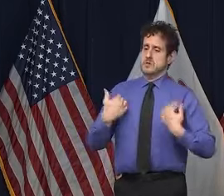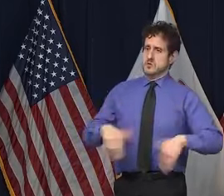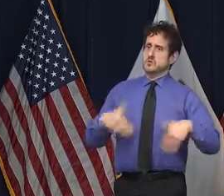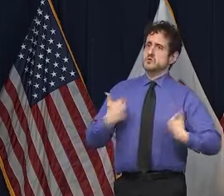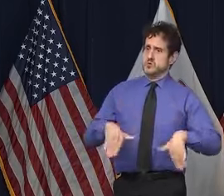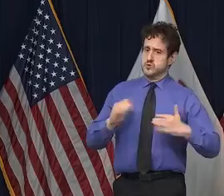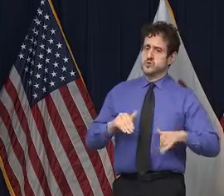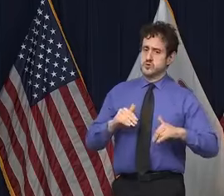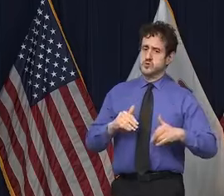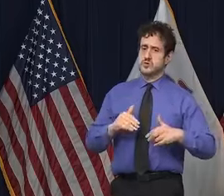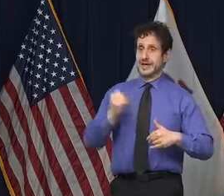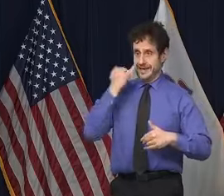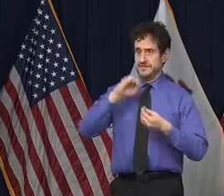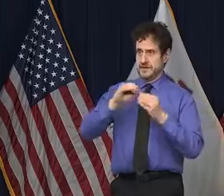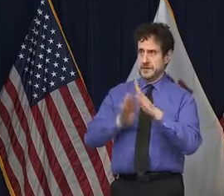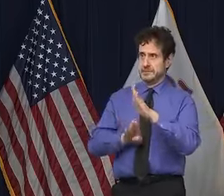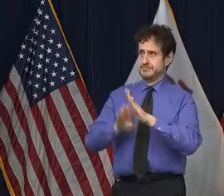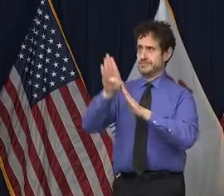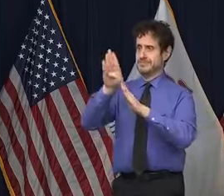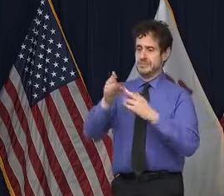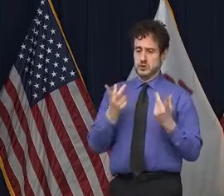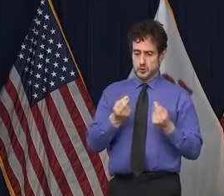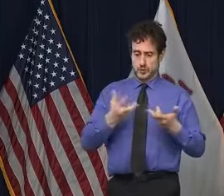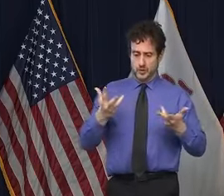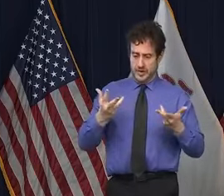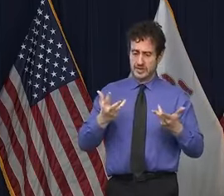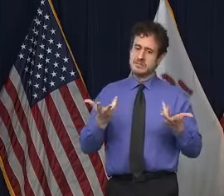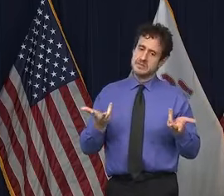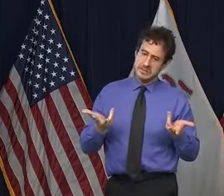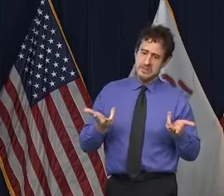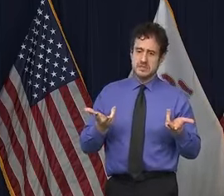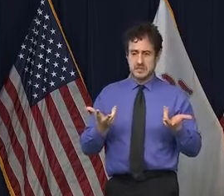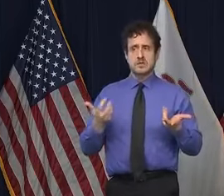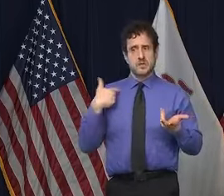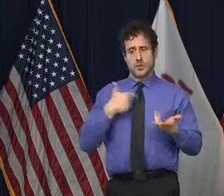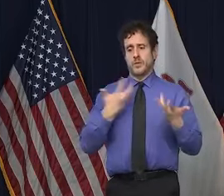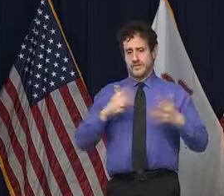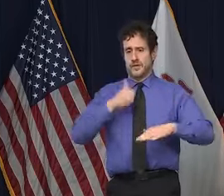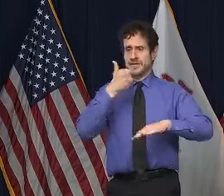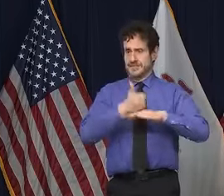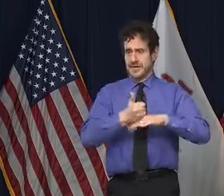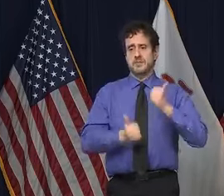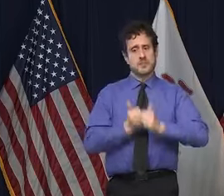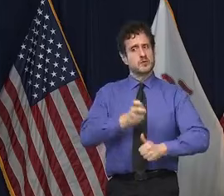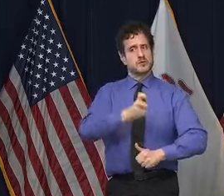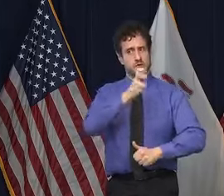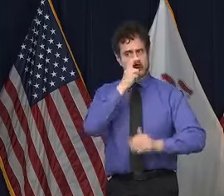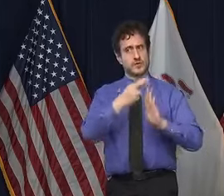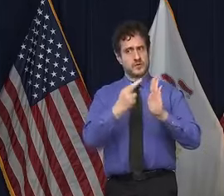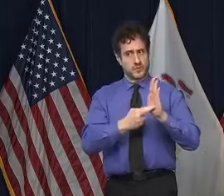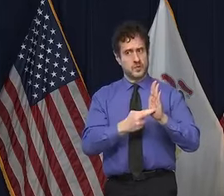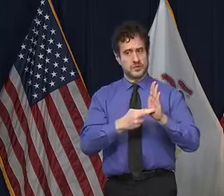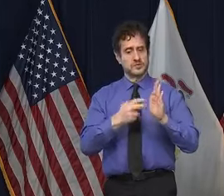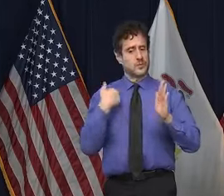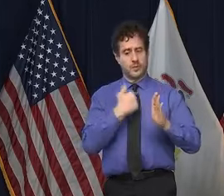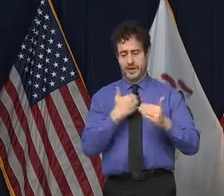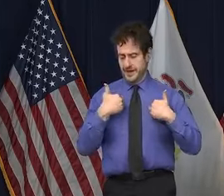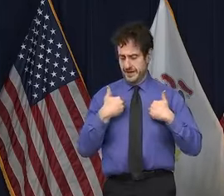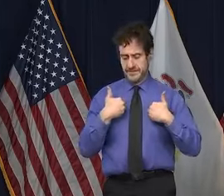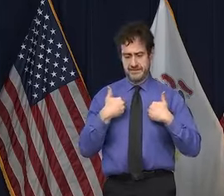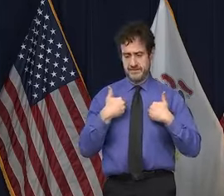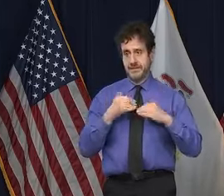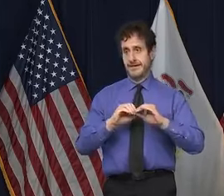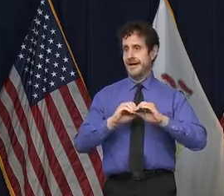against the, you know, the list of mitigations that you could put in place. You know, you've,